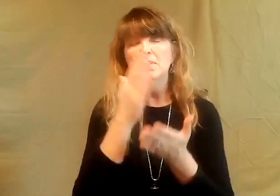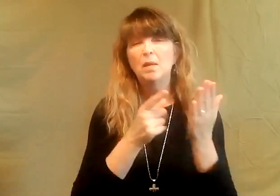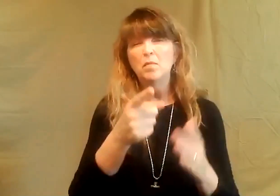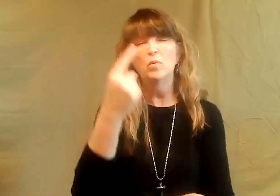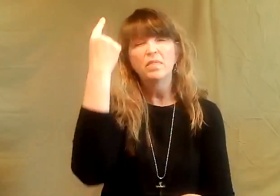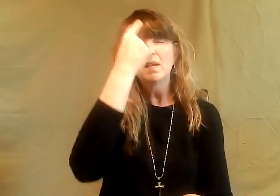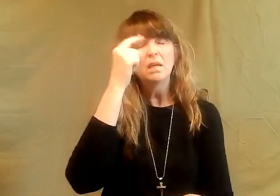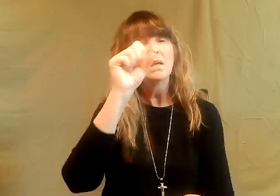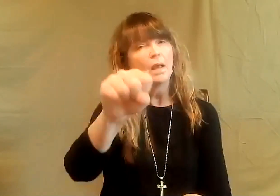is.